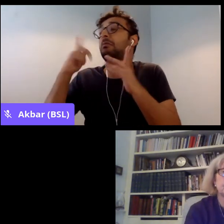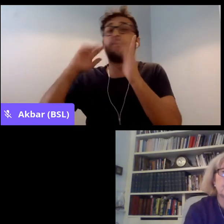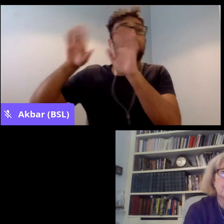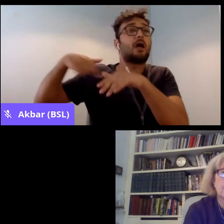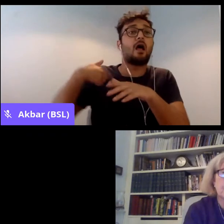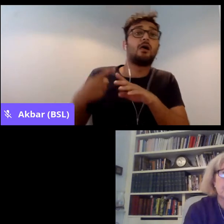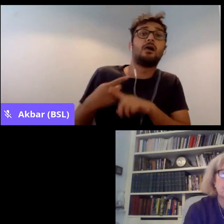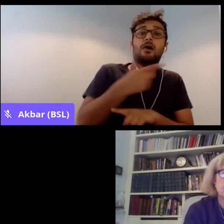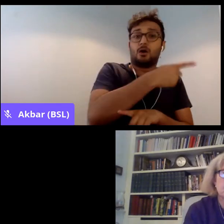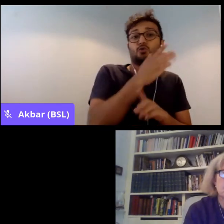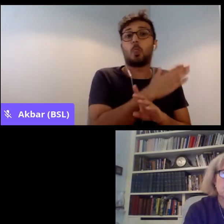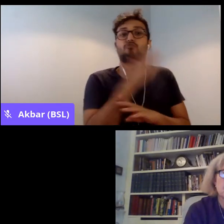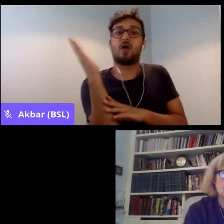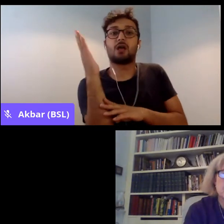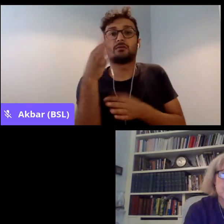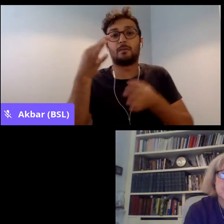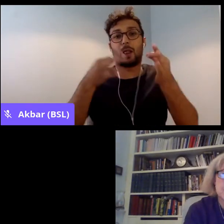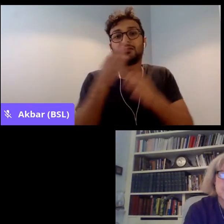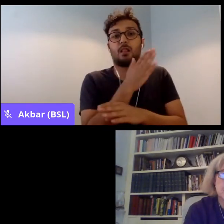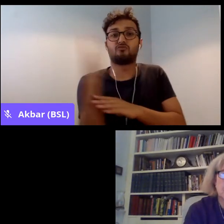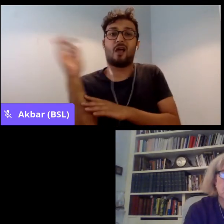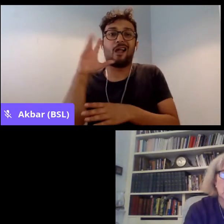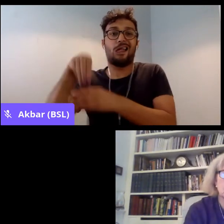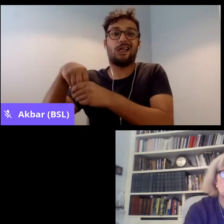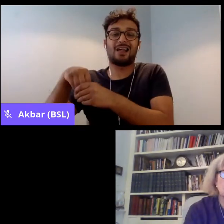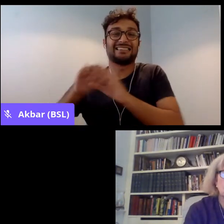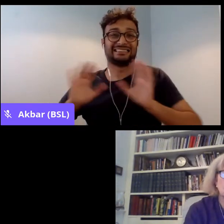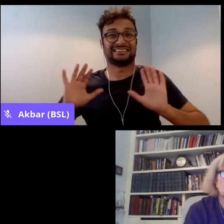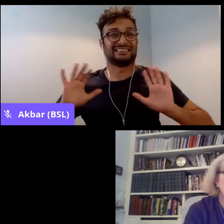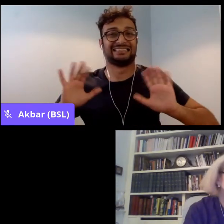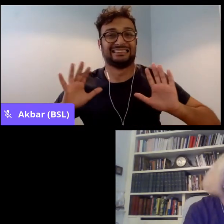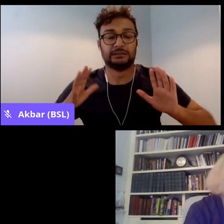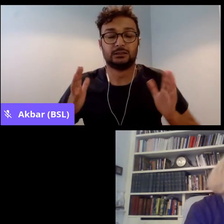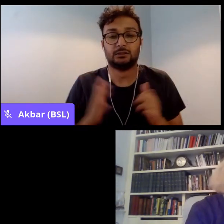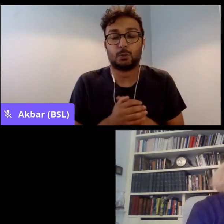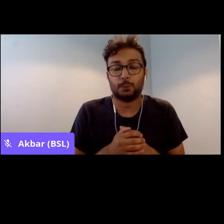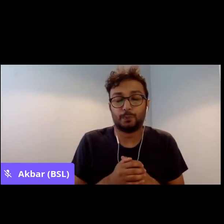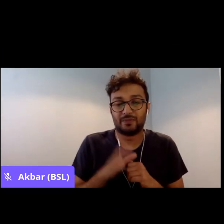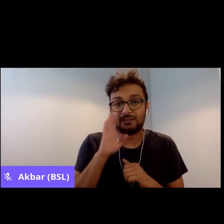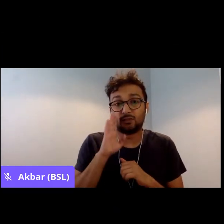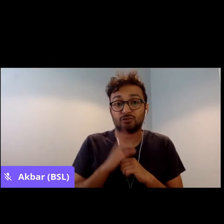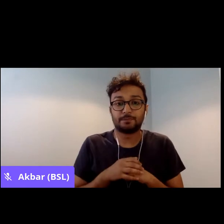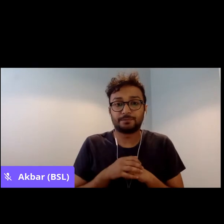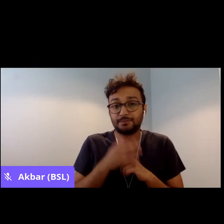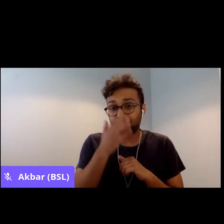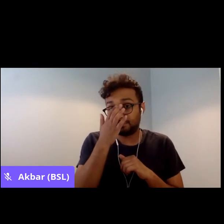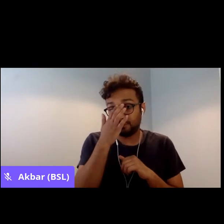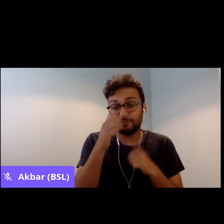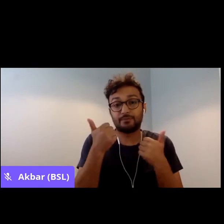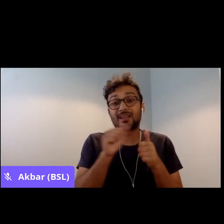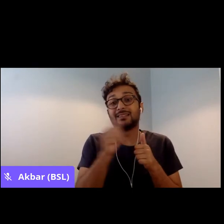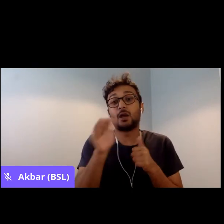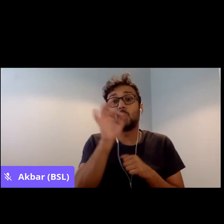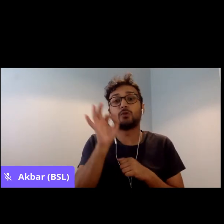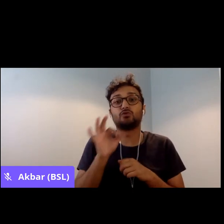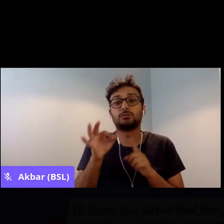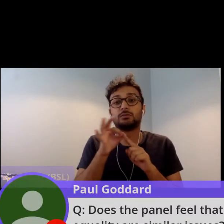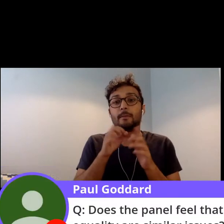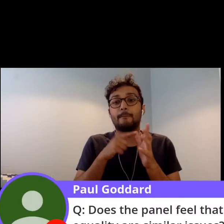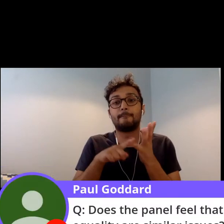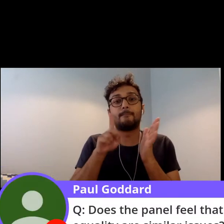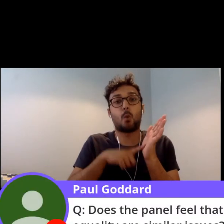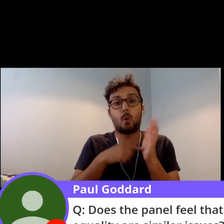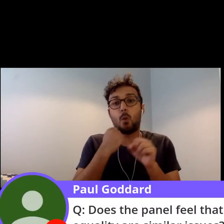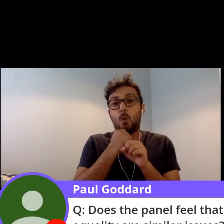Yeah, absolutely. Okay, so our next question is from Paul Goddard, who has